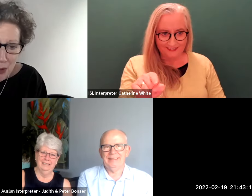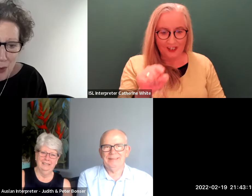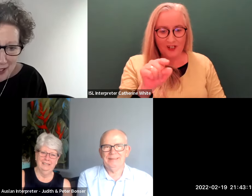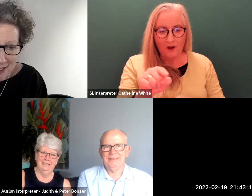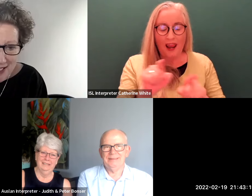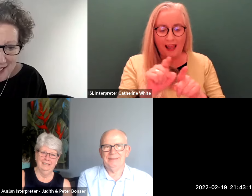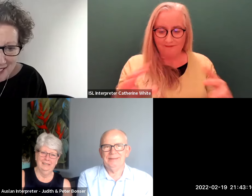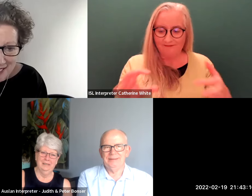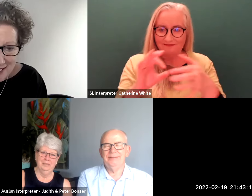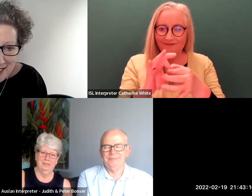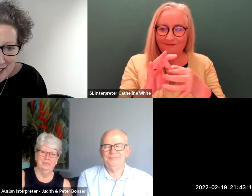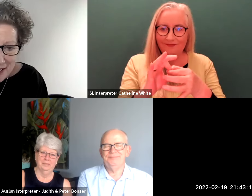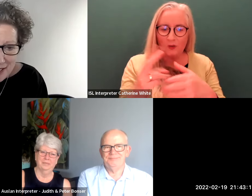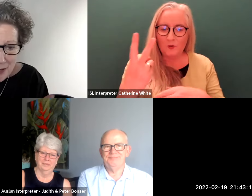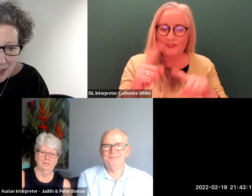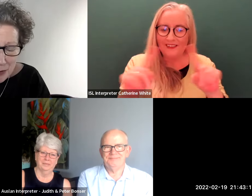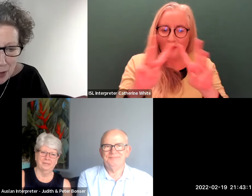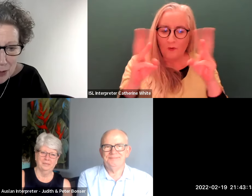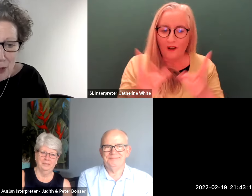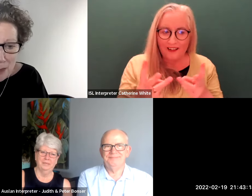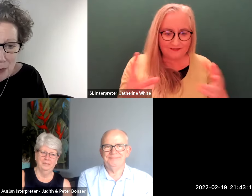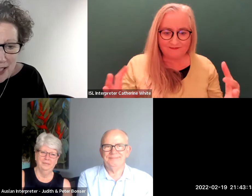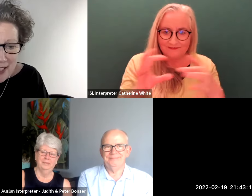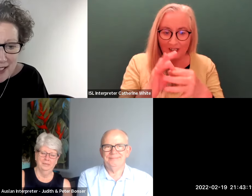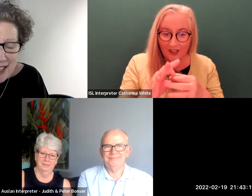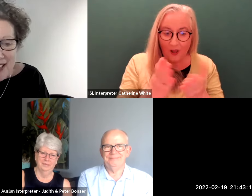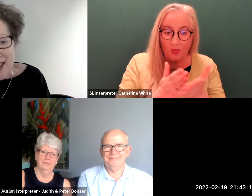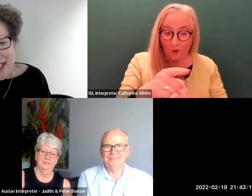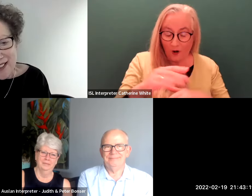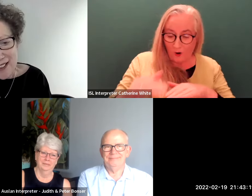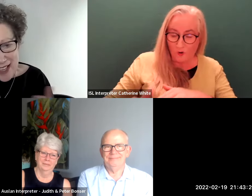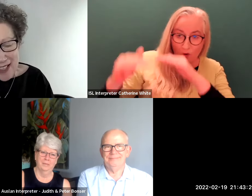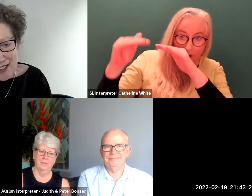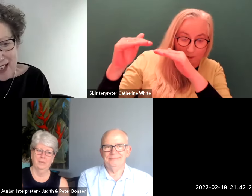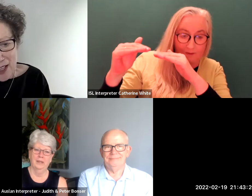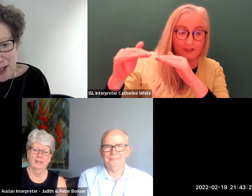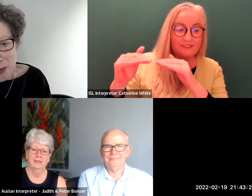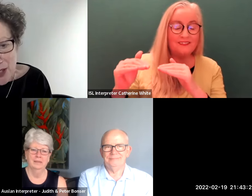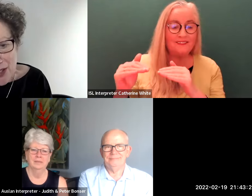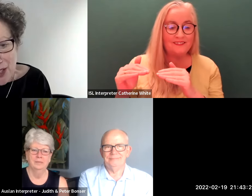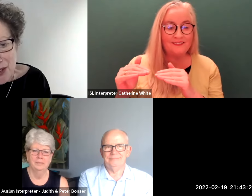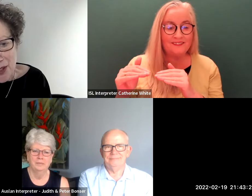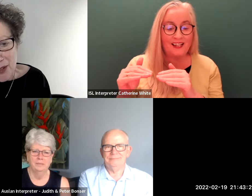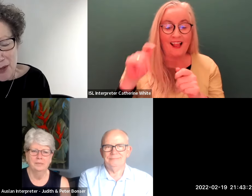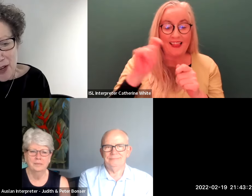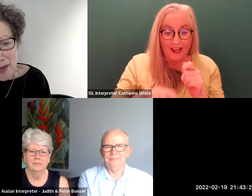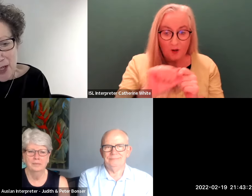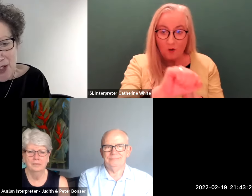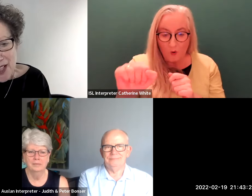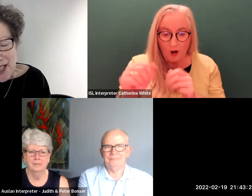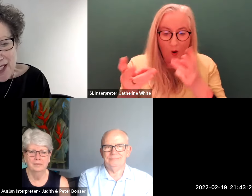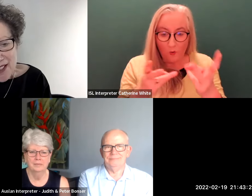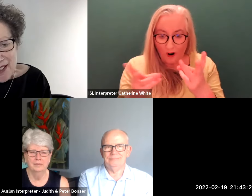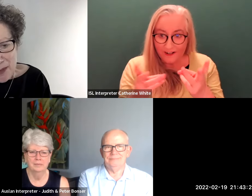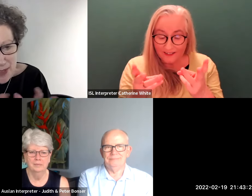between two worlds throughout your upbringing then in in in the work that you do you're you're very